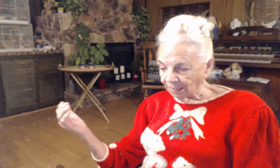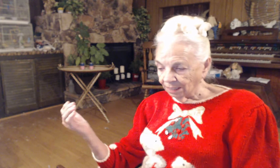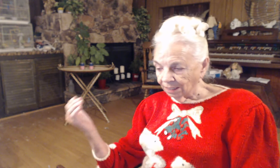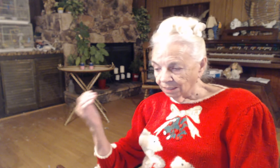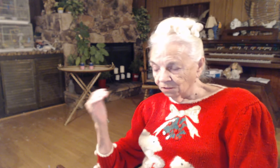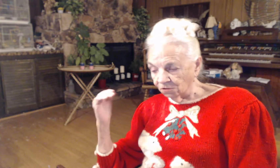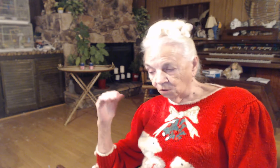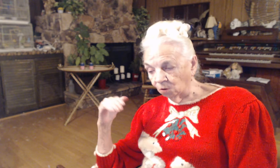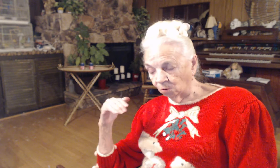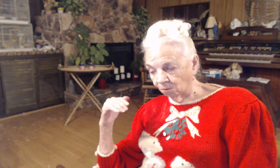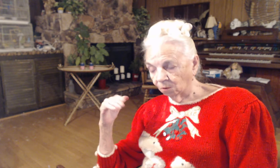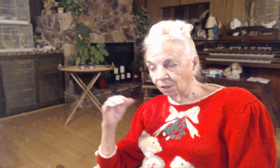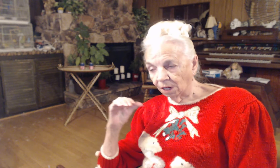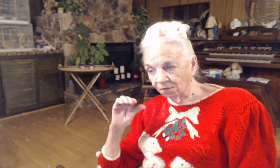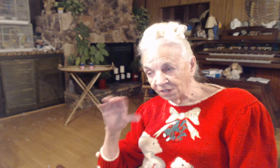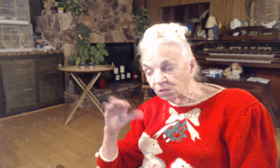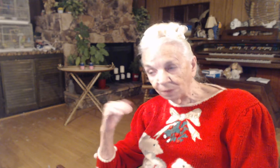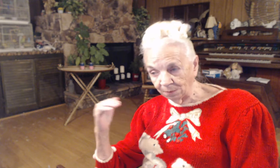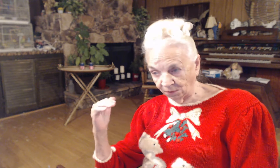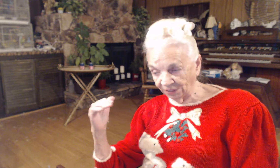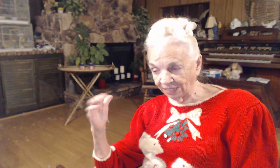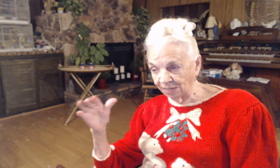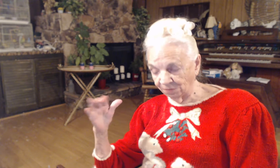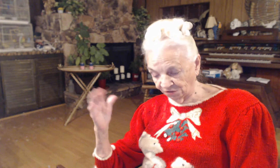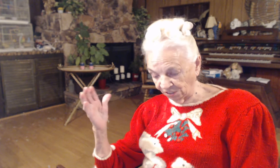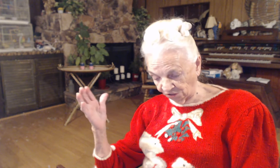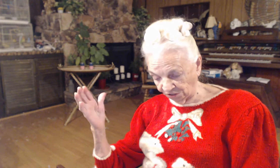So. These people that came to see Jesus.